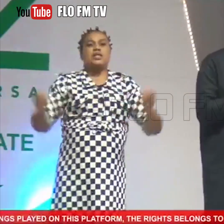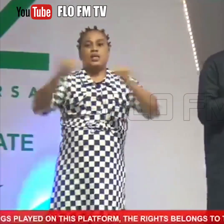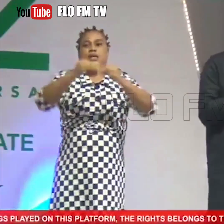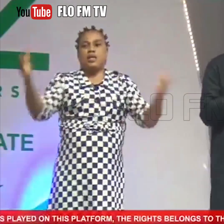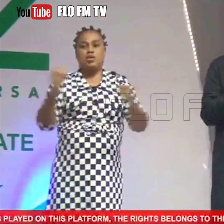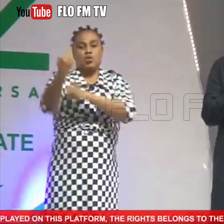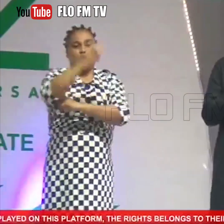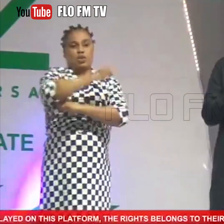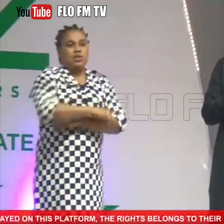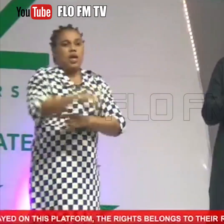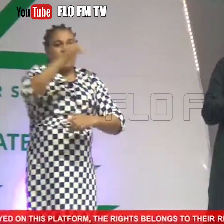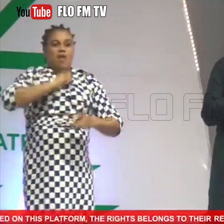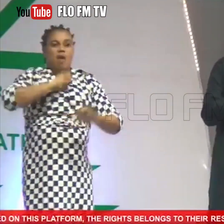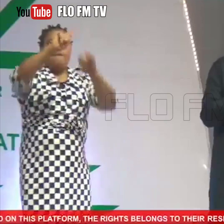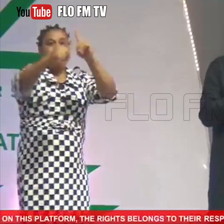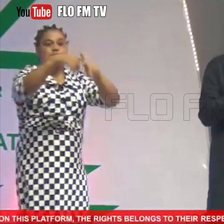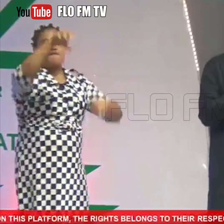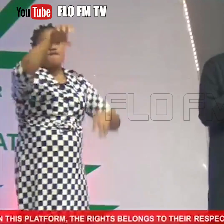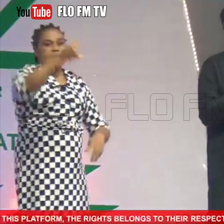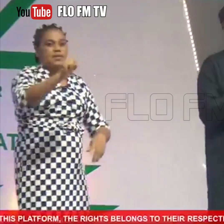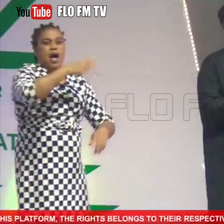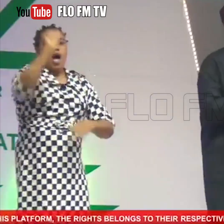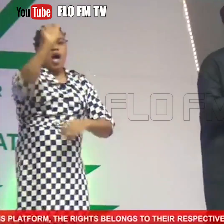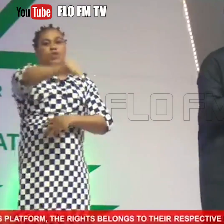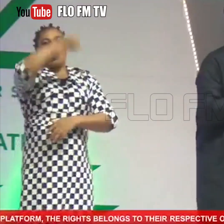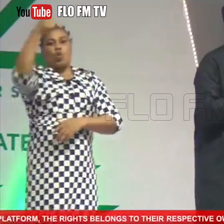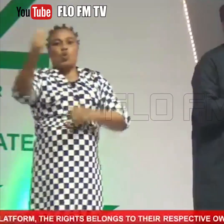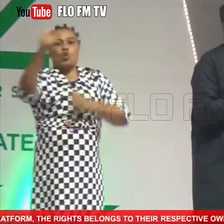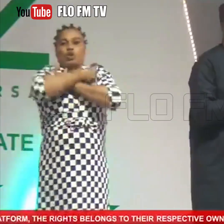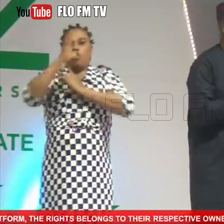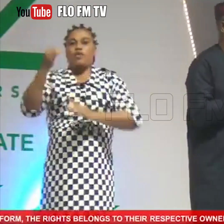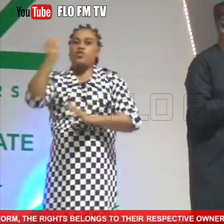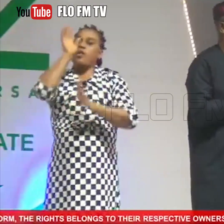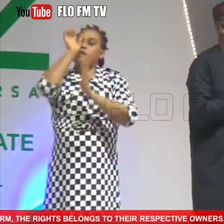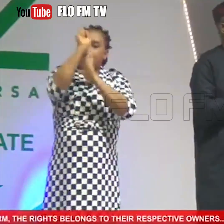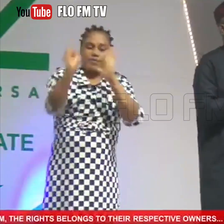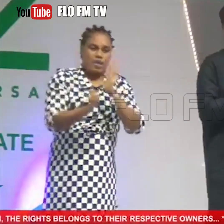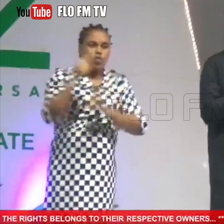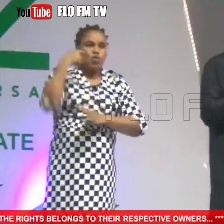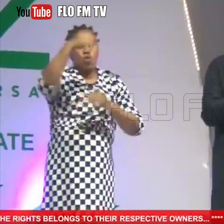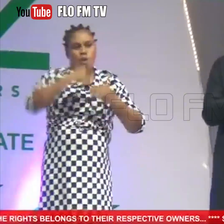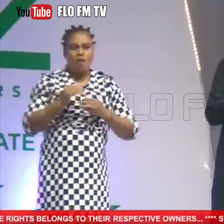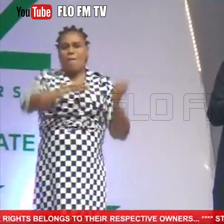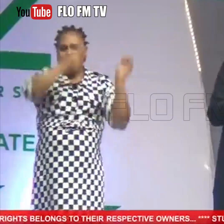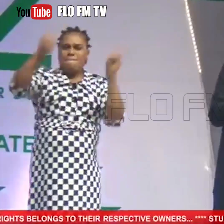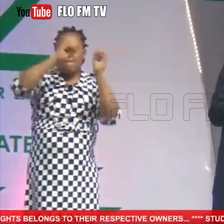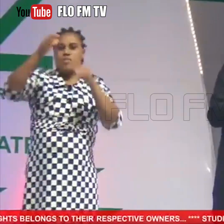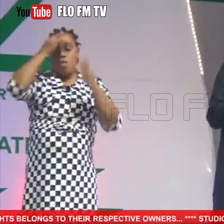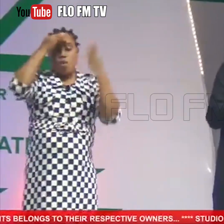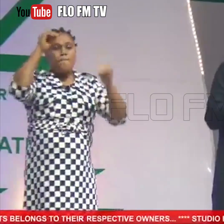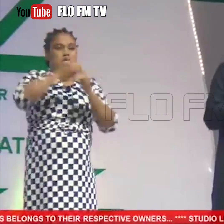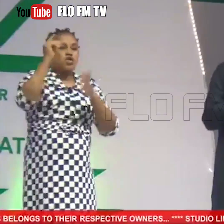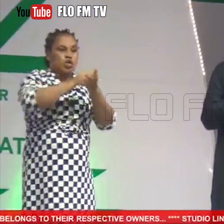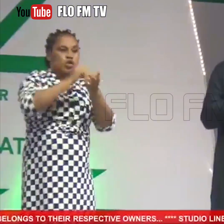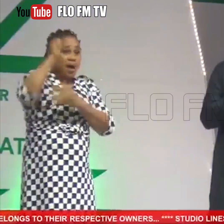today, and our friends and other lovers of IBA state who have invested hope in Dr. Alex